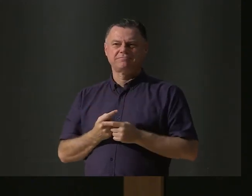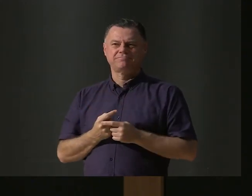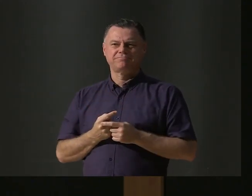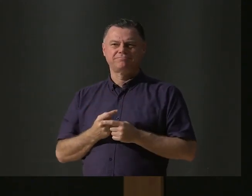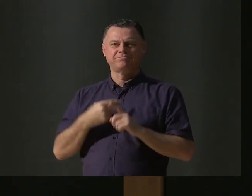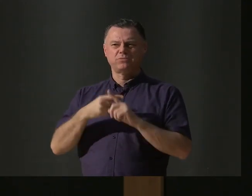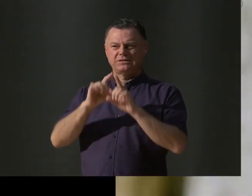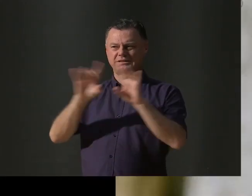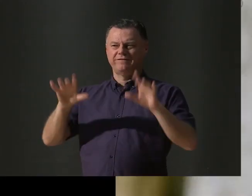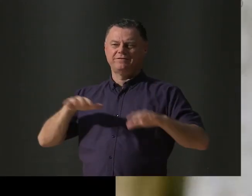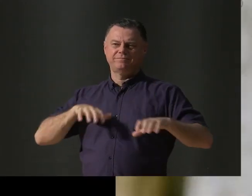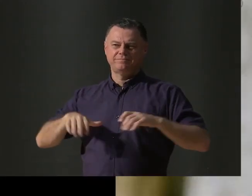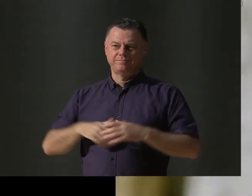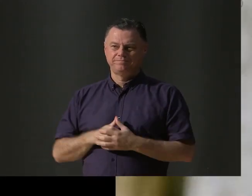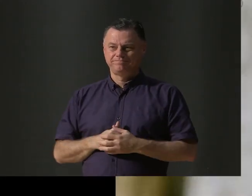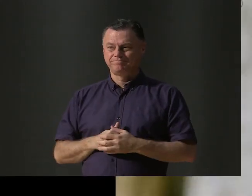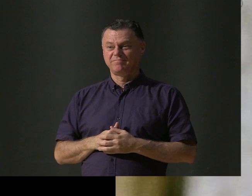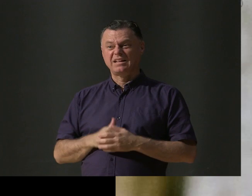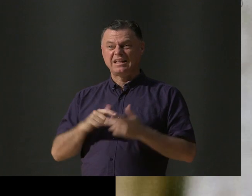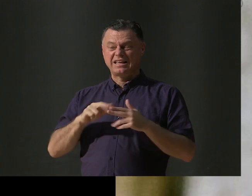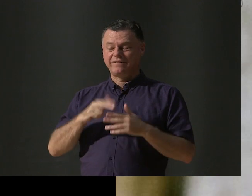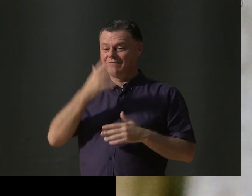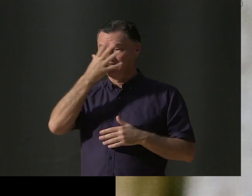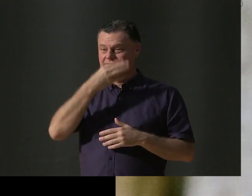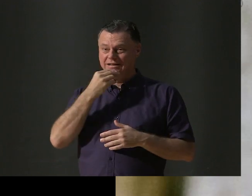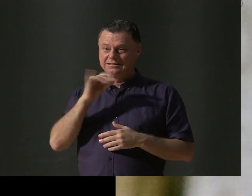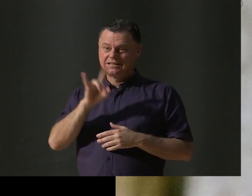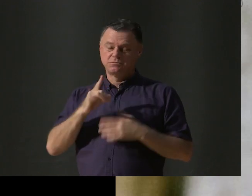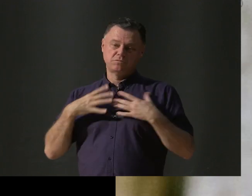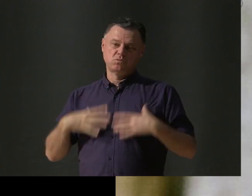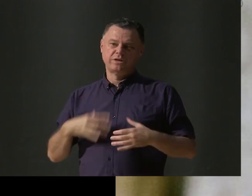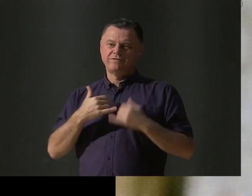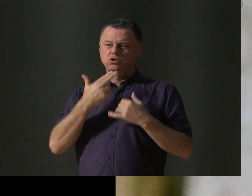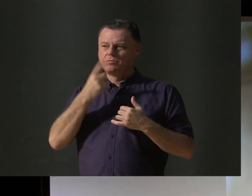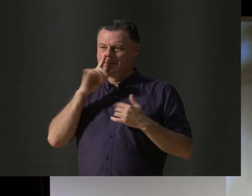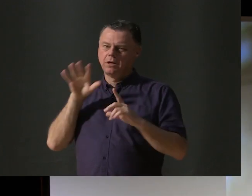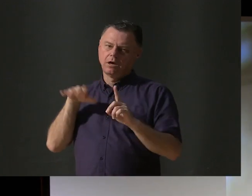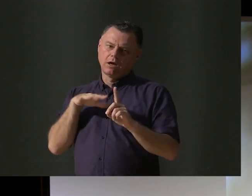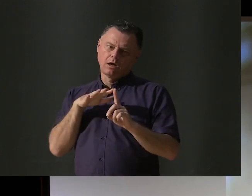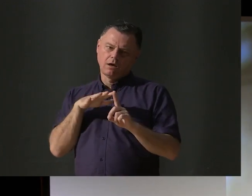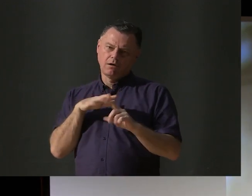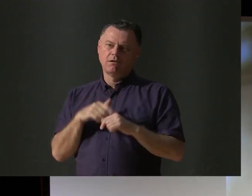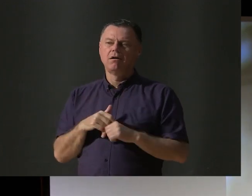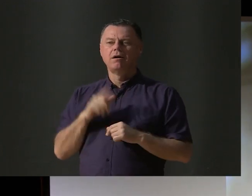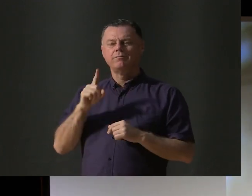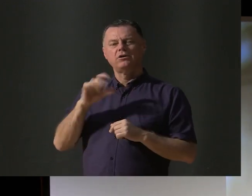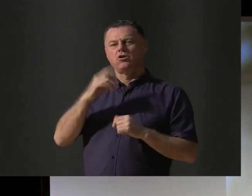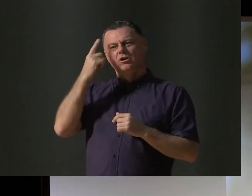The obviously cute are more likely to get the attention. But today, I want to challenge you to go beyond the obvious